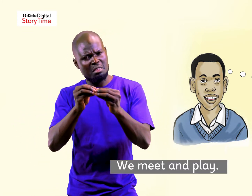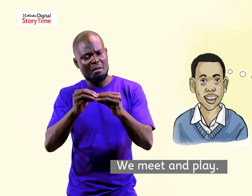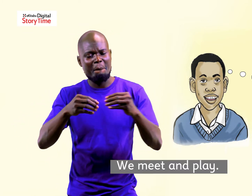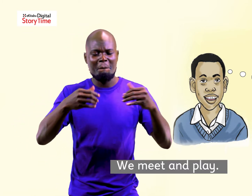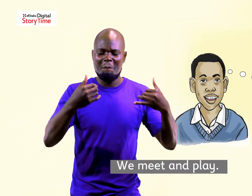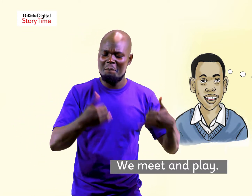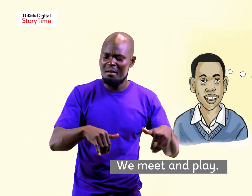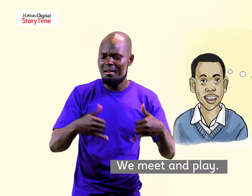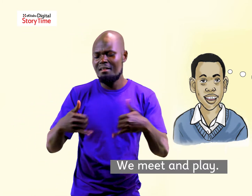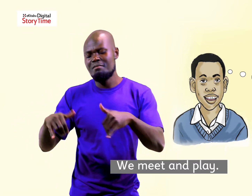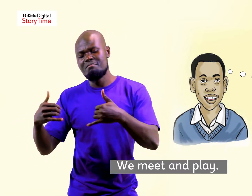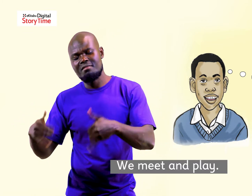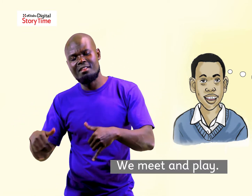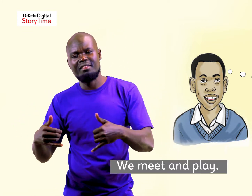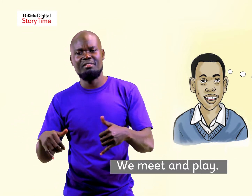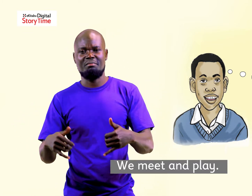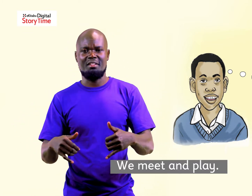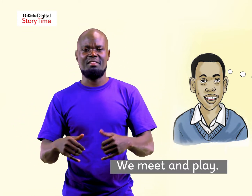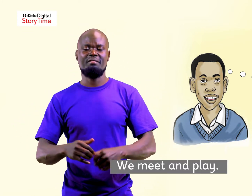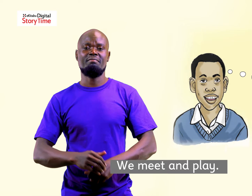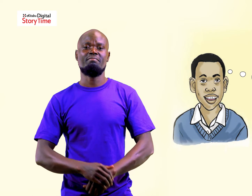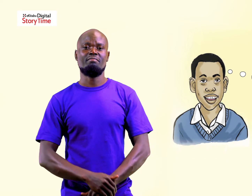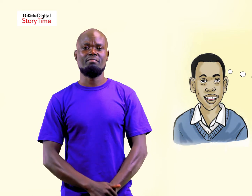we meet and play